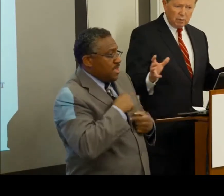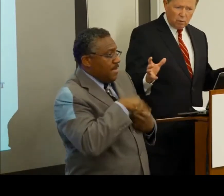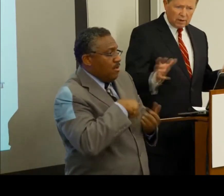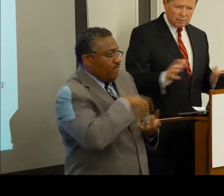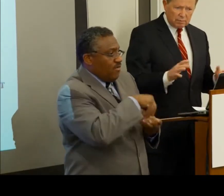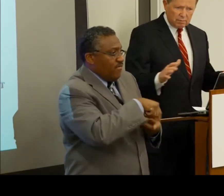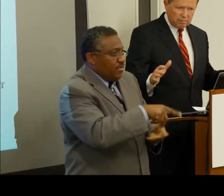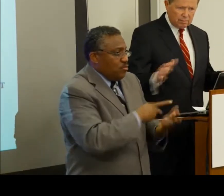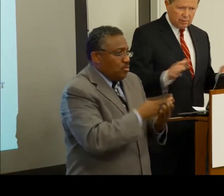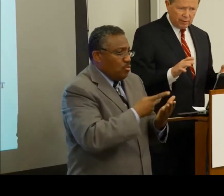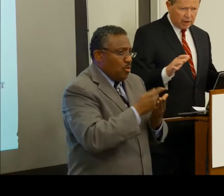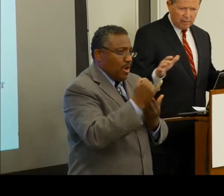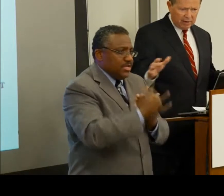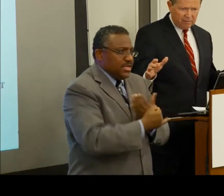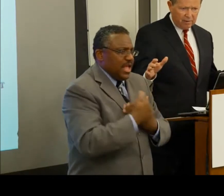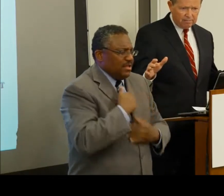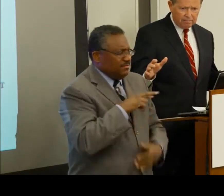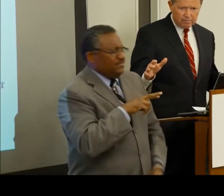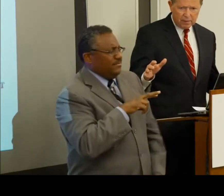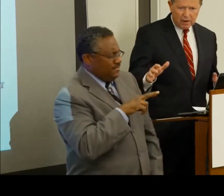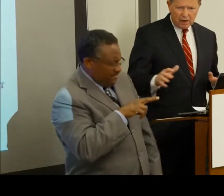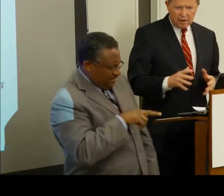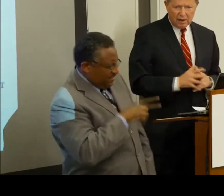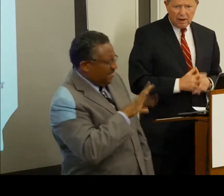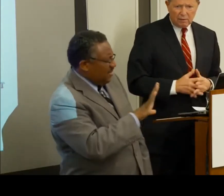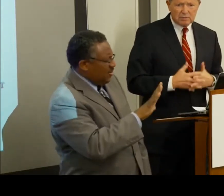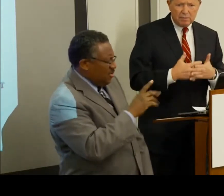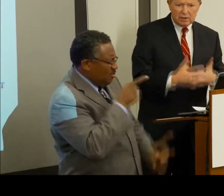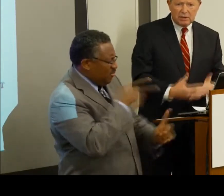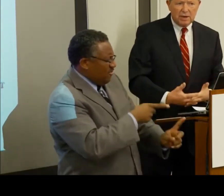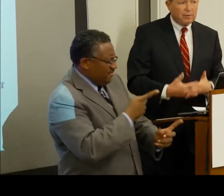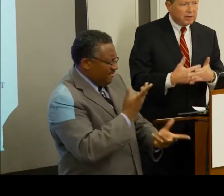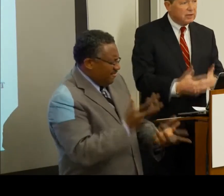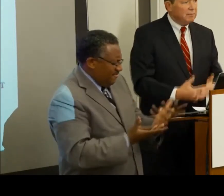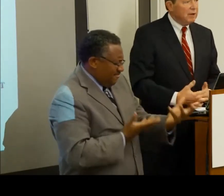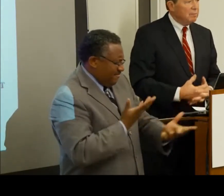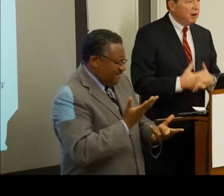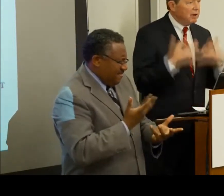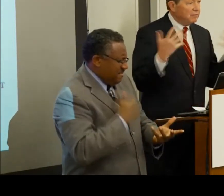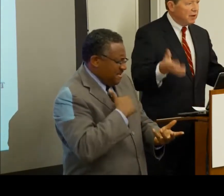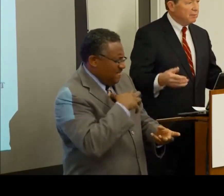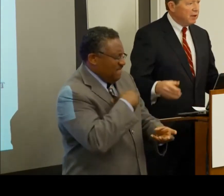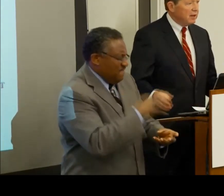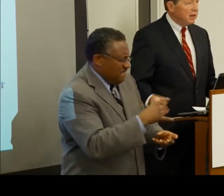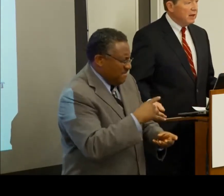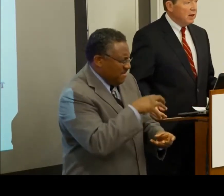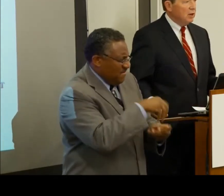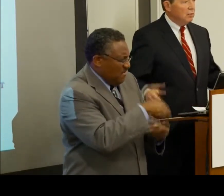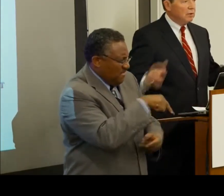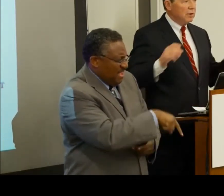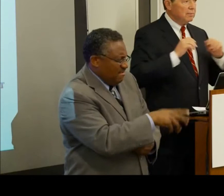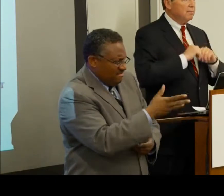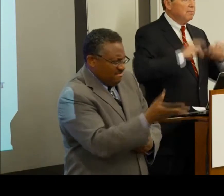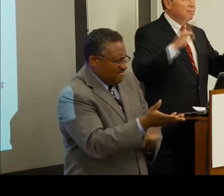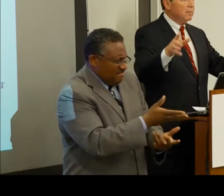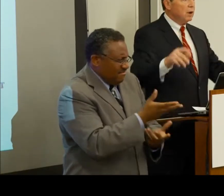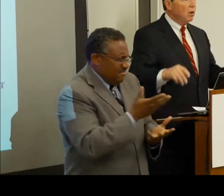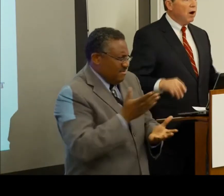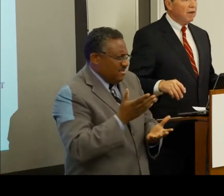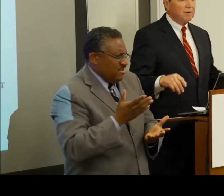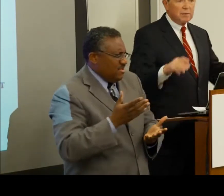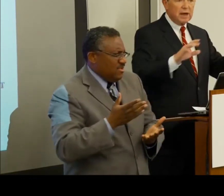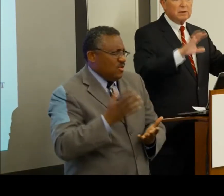I wondered where they were coming from. I wasn't much interested in being part of something that we're going to